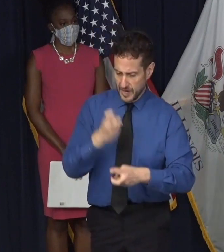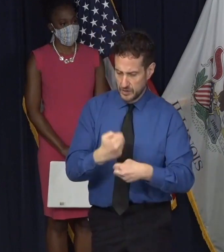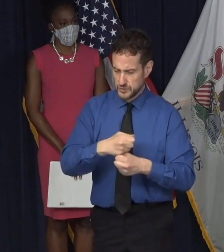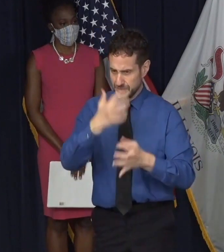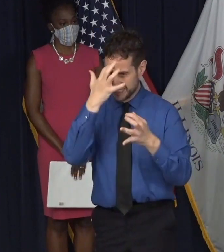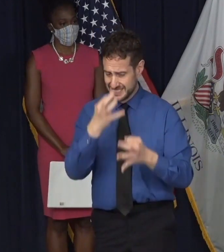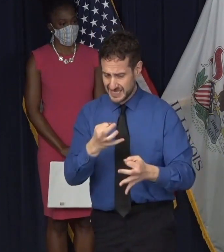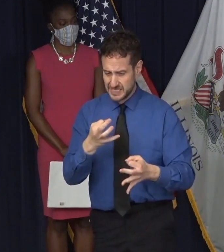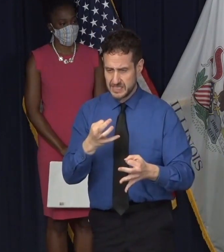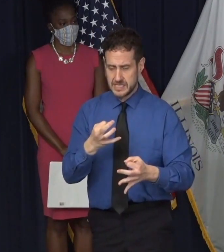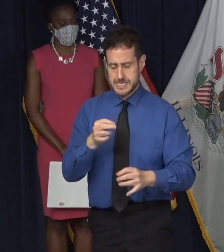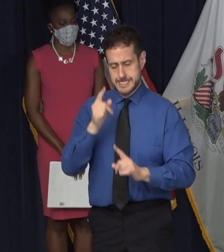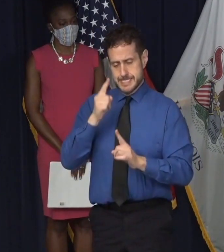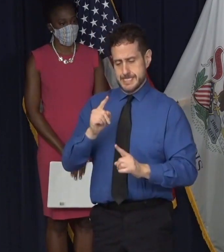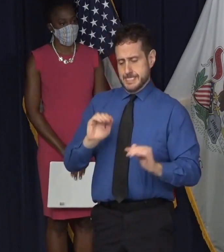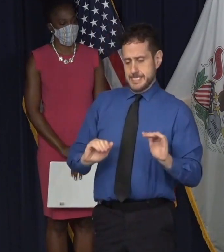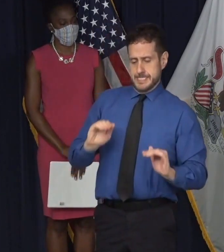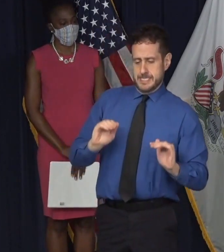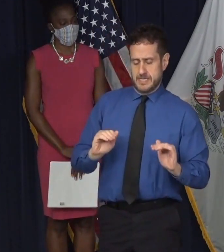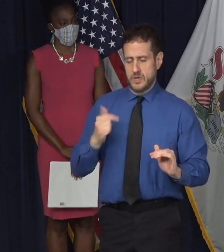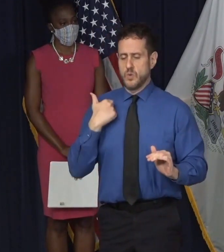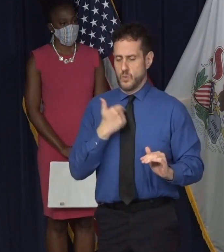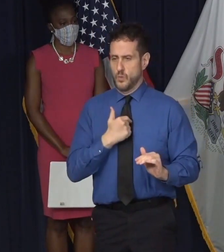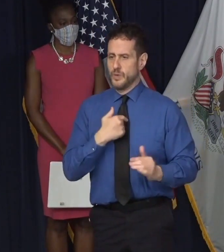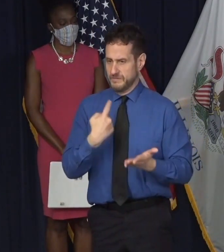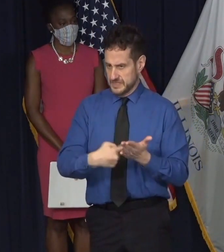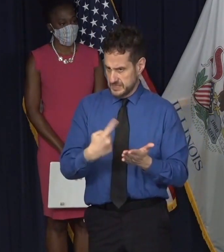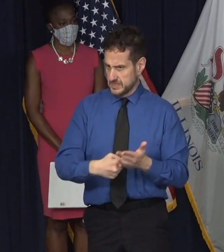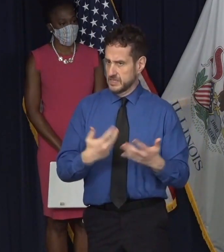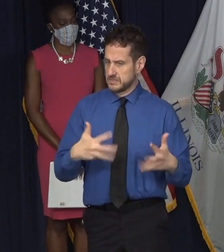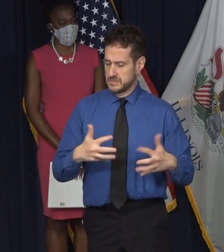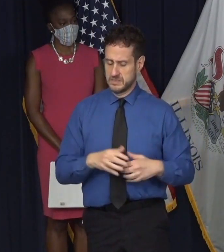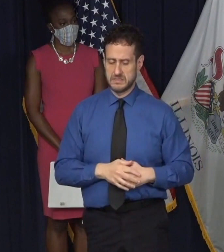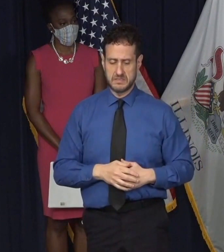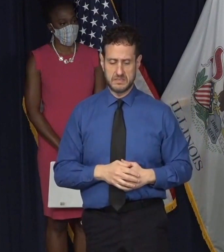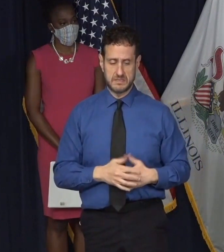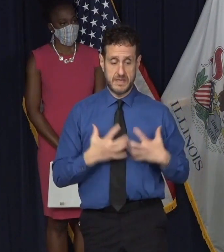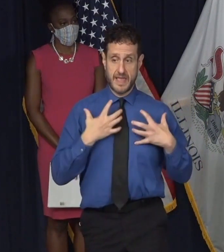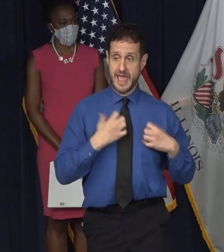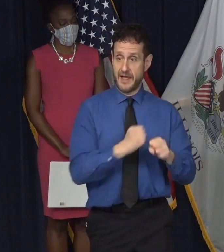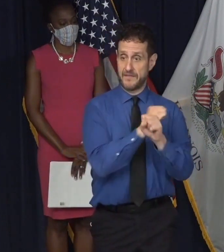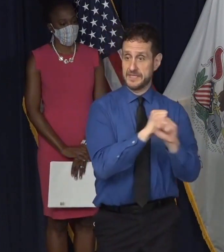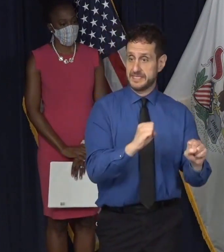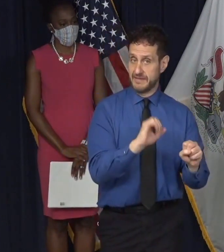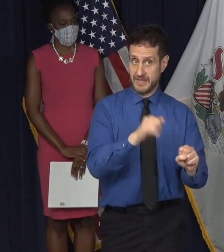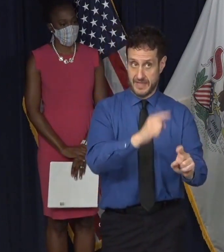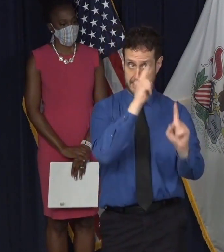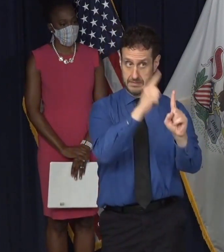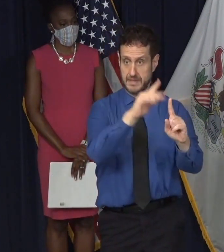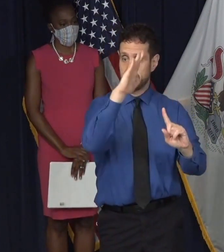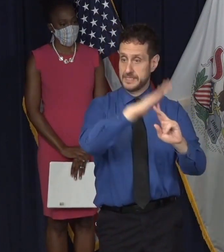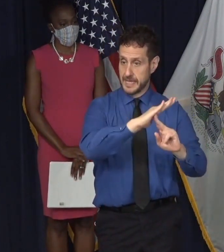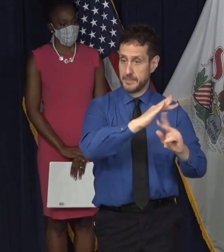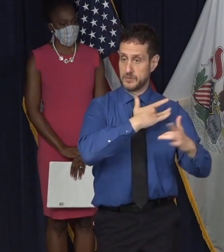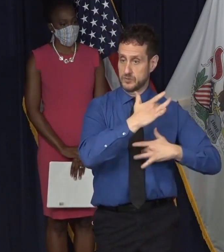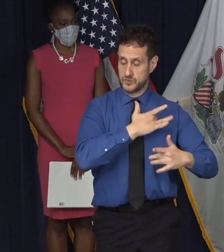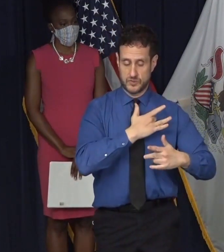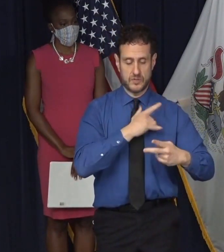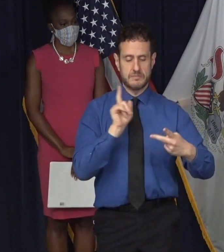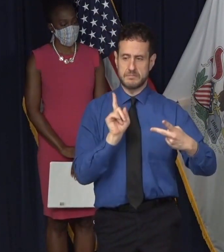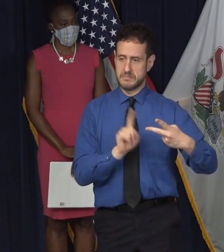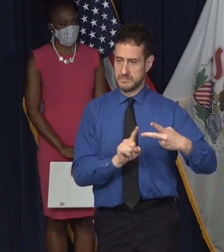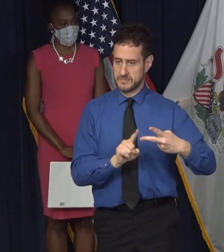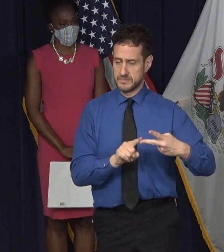the interests of, like we've talked about, for example, health and safety as the number one consideration. A secondary